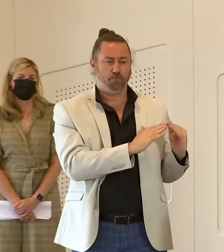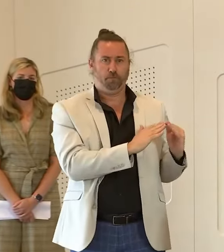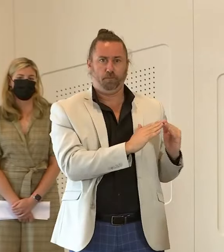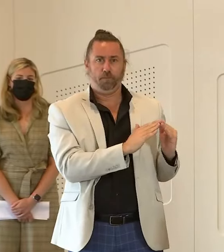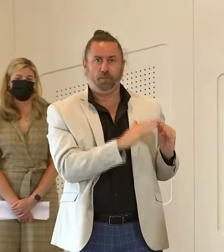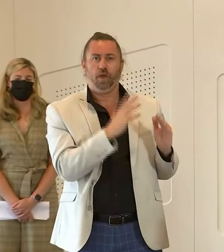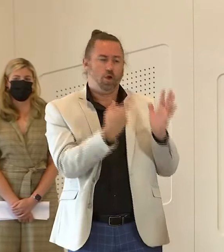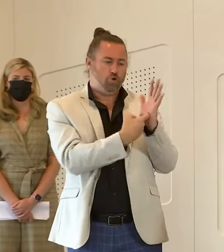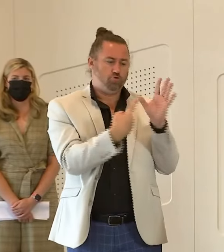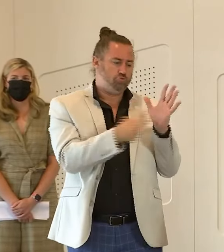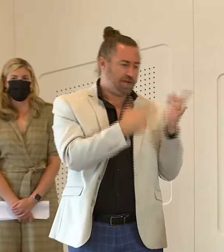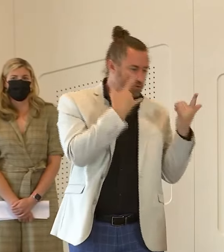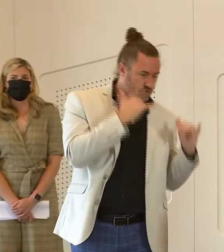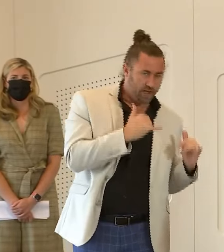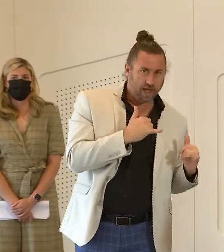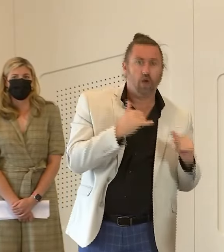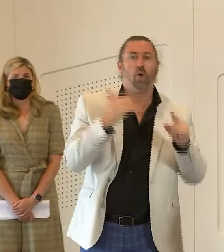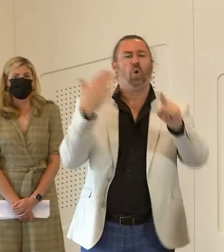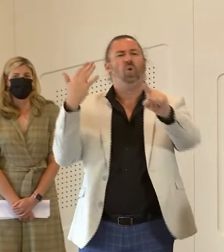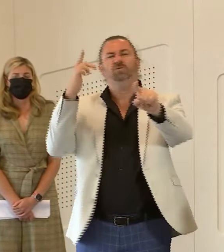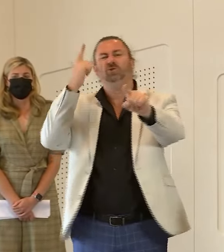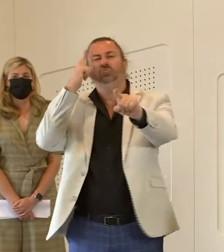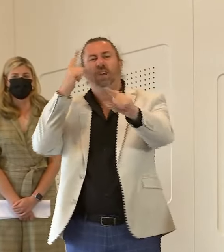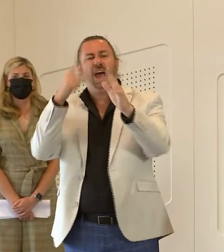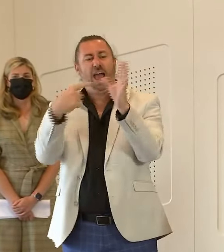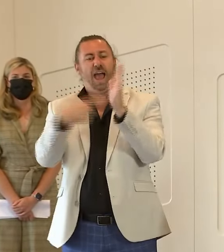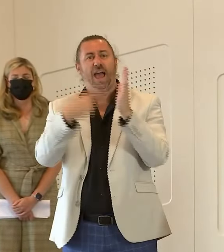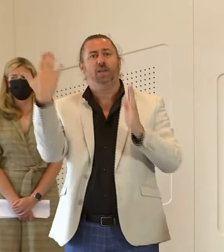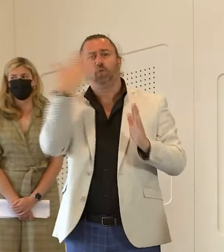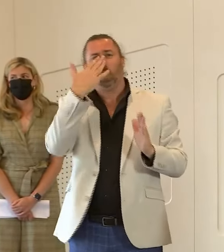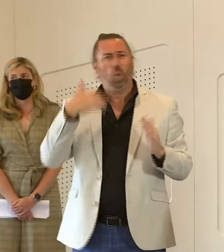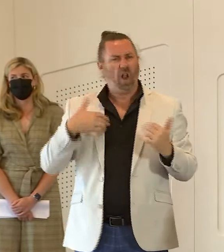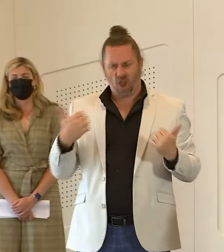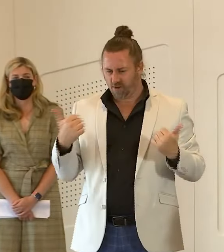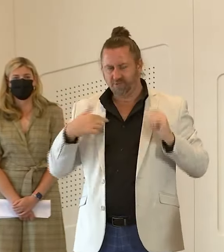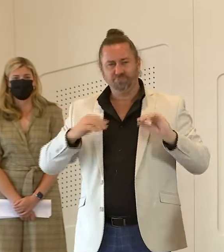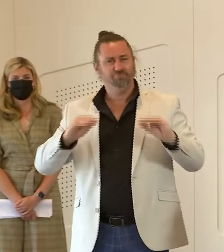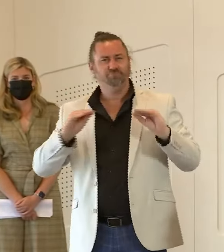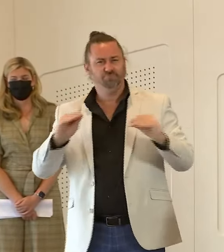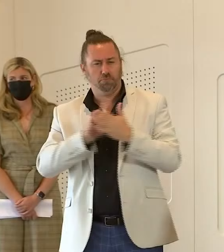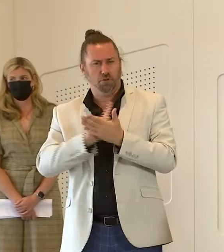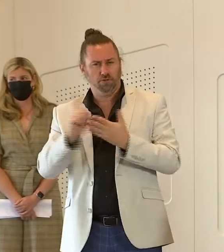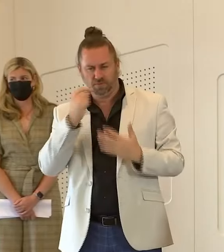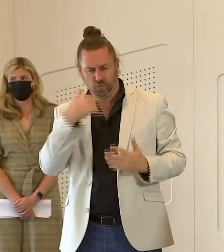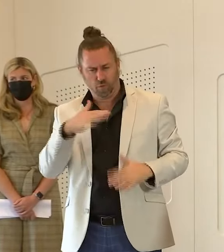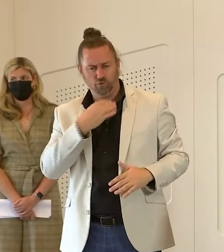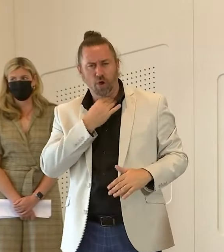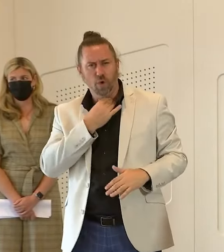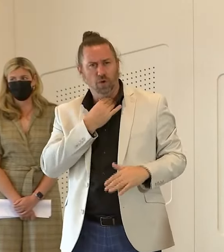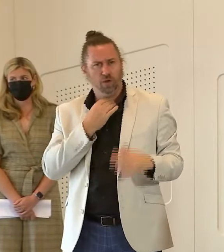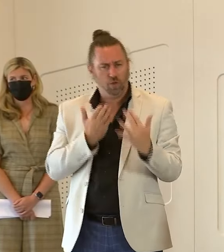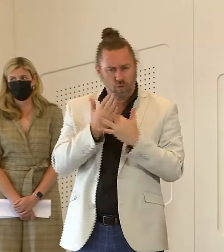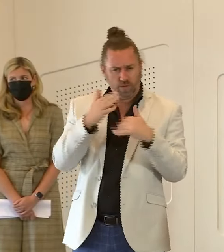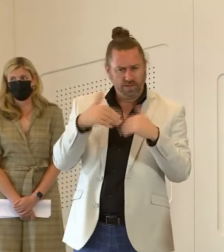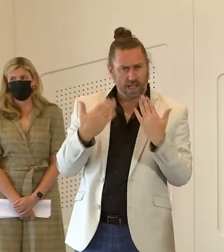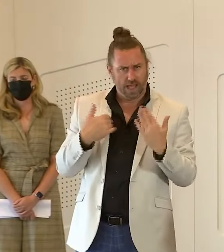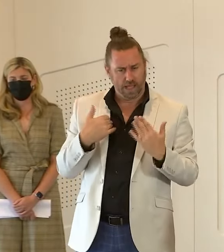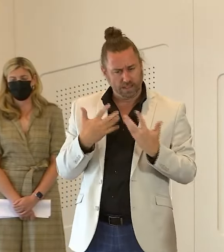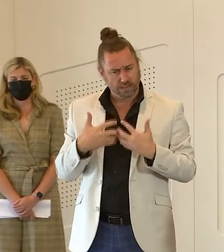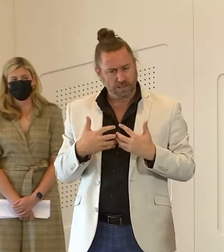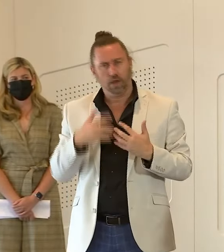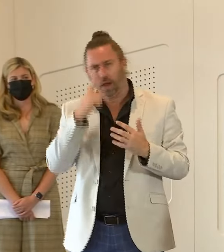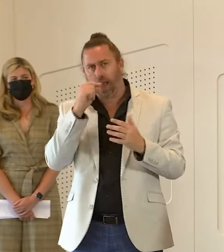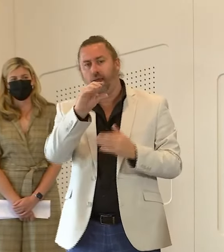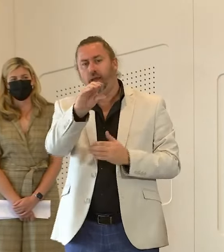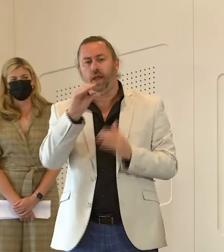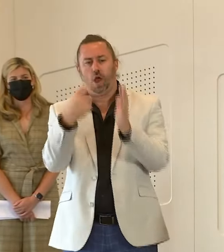who's already feeling unwell at home to come to the school whether it's a teacher uh another staff member or a child to come to